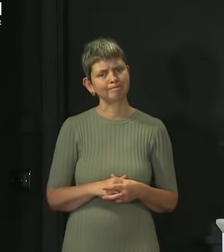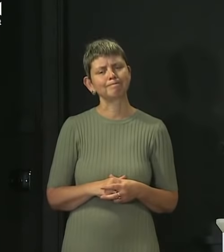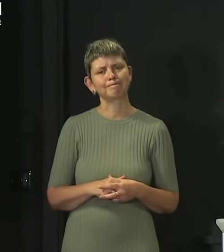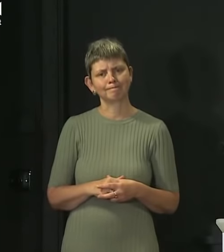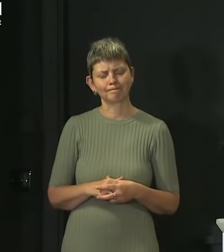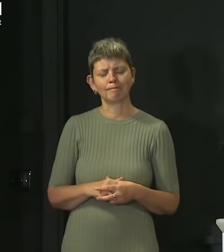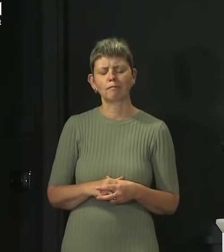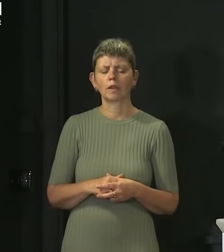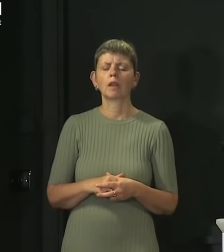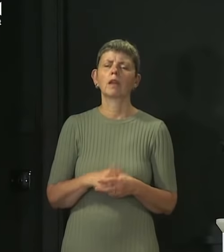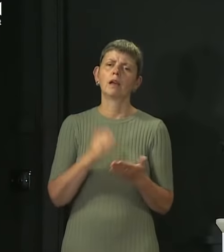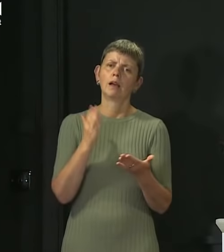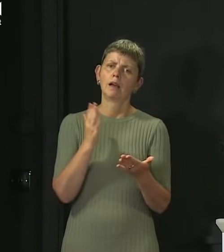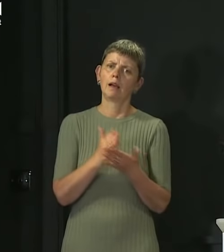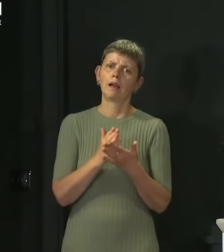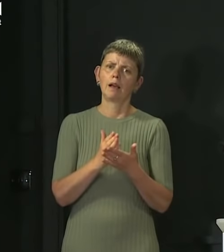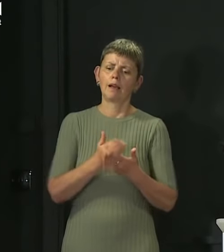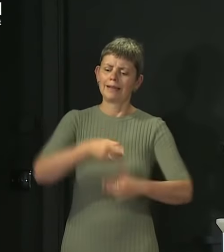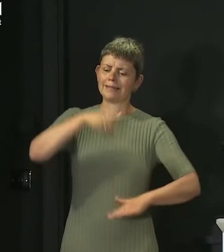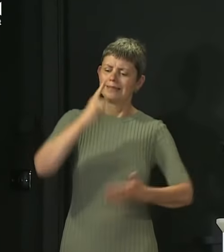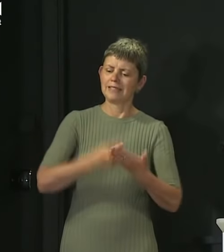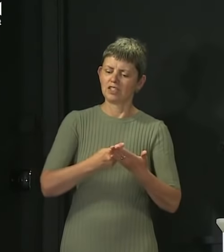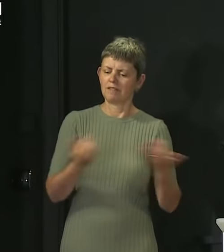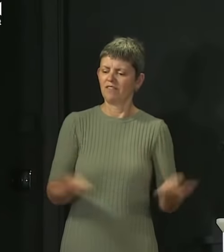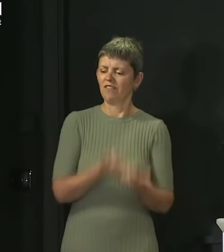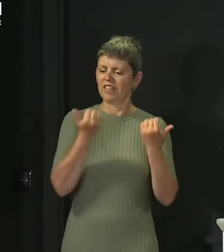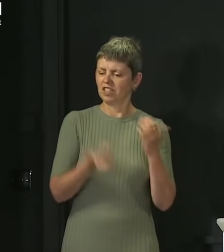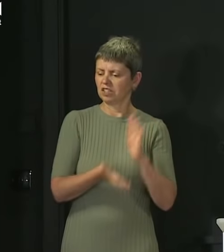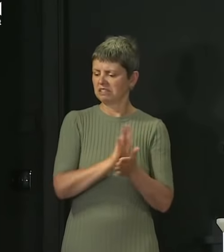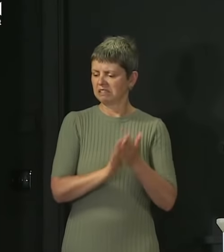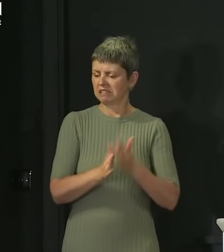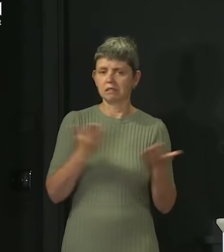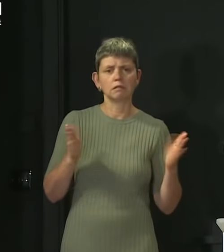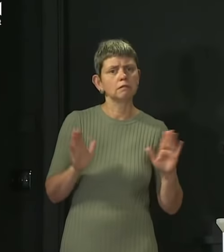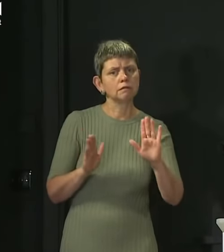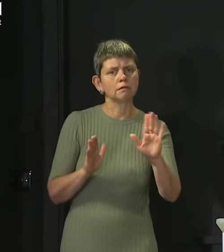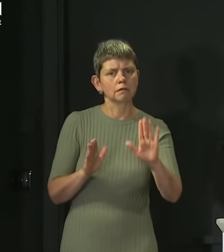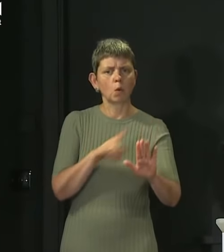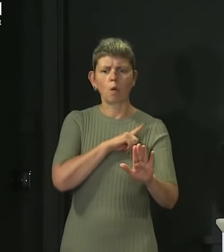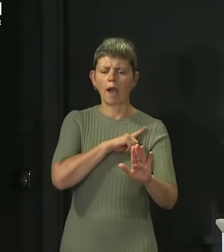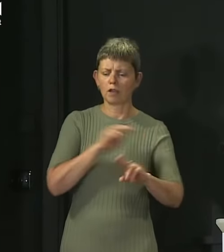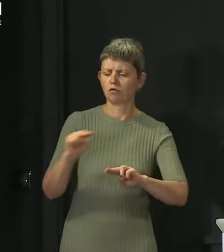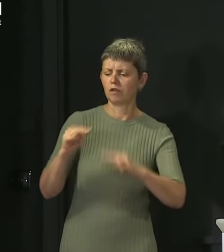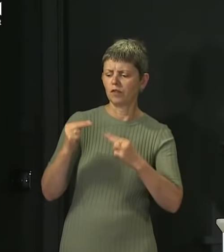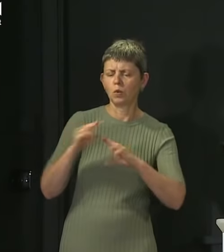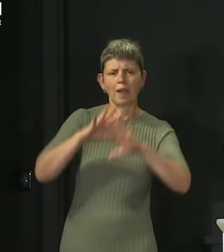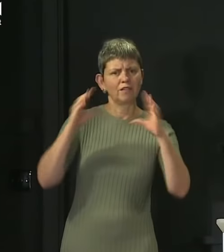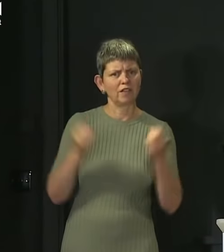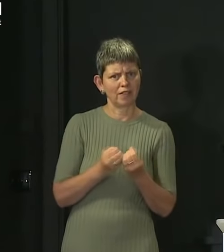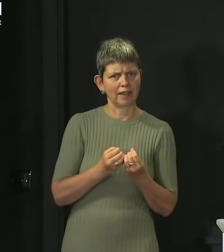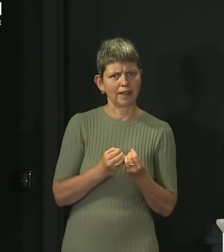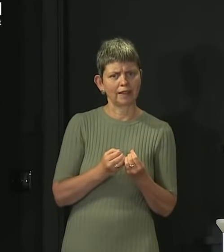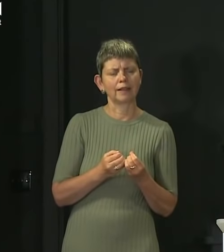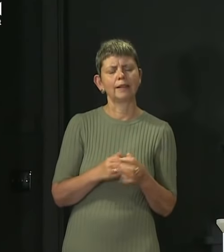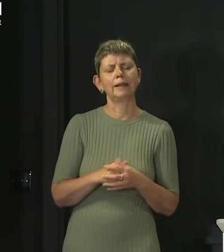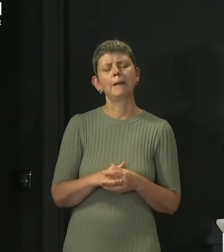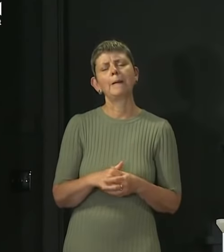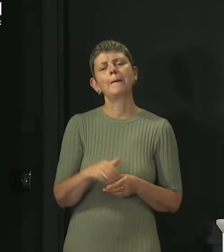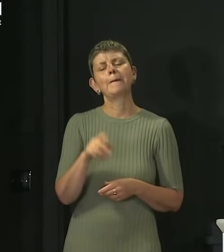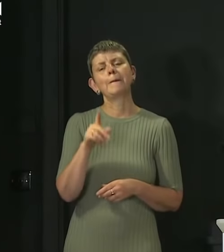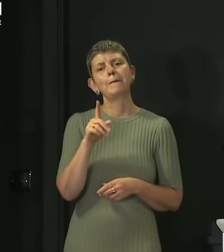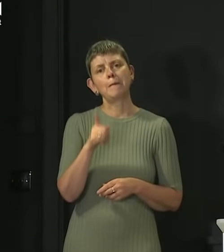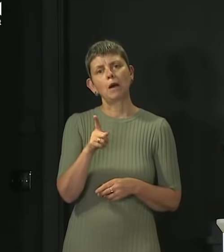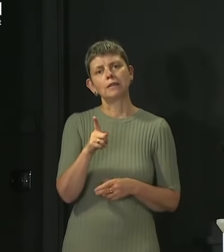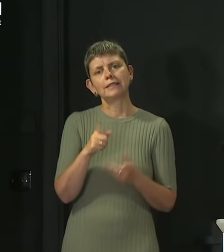all of this under review. So I'm going to, I'll ask Gregor to comment on this from a, probably a much more expert perspective than me. But